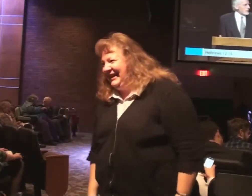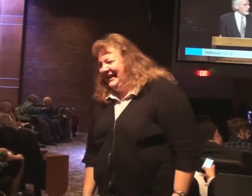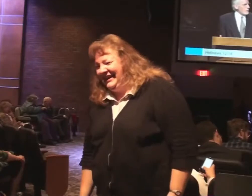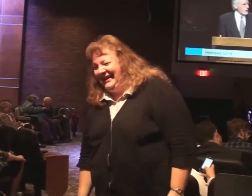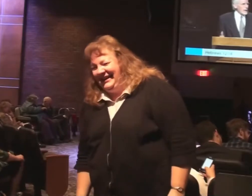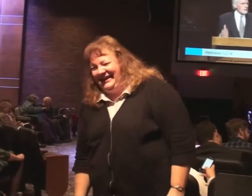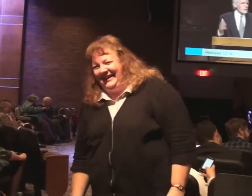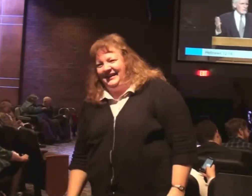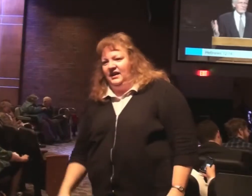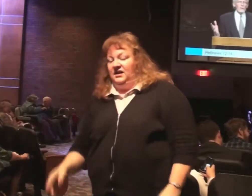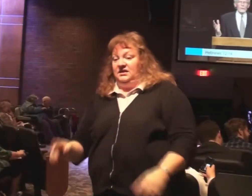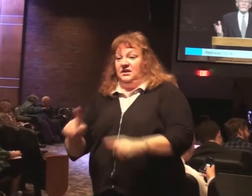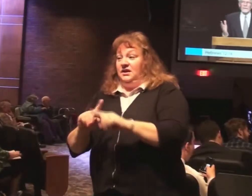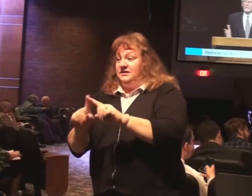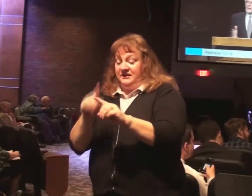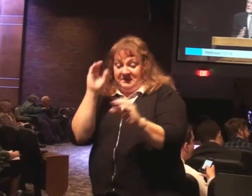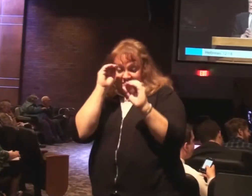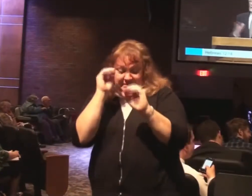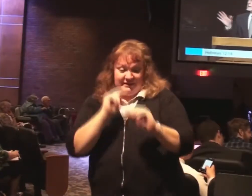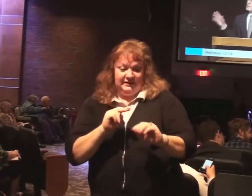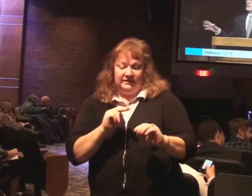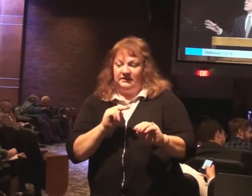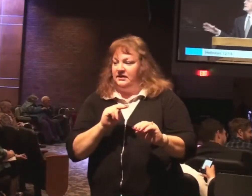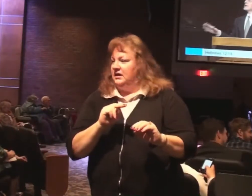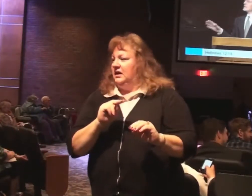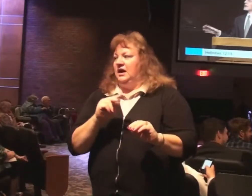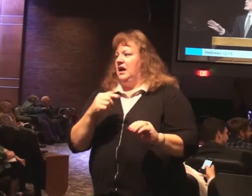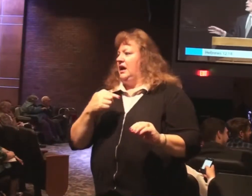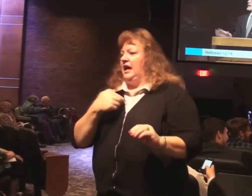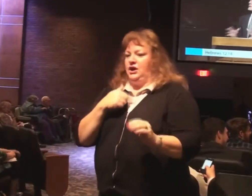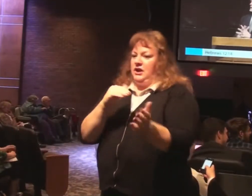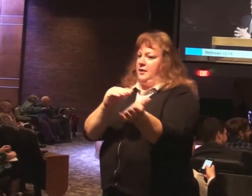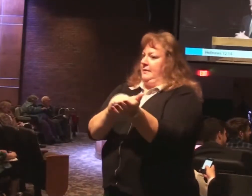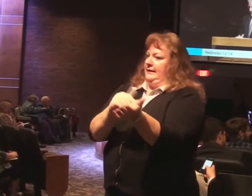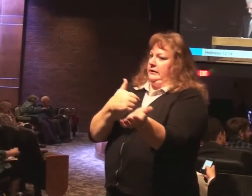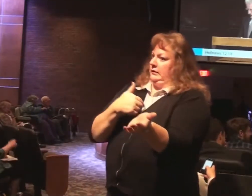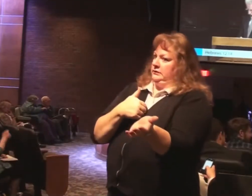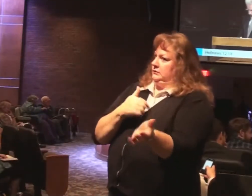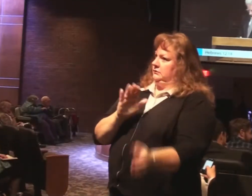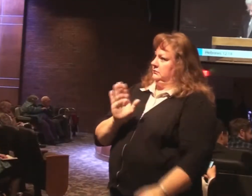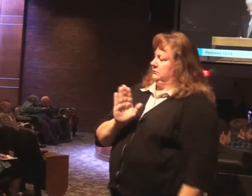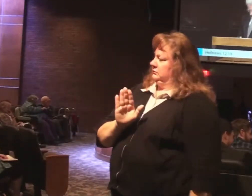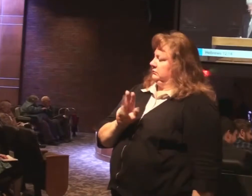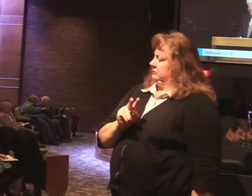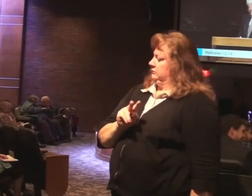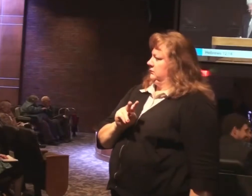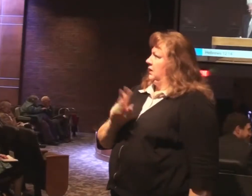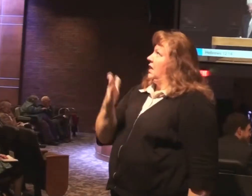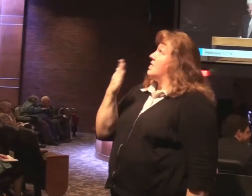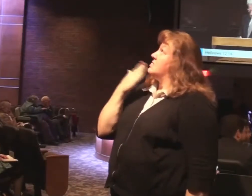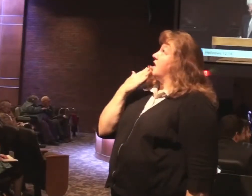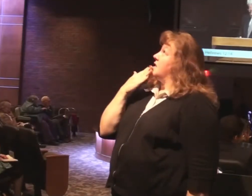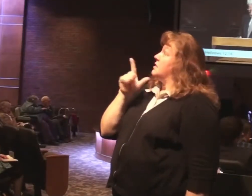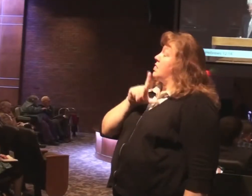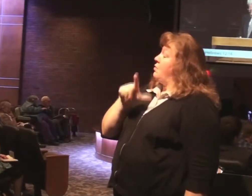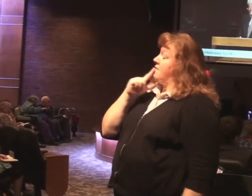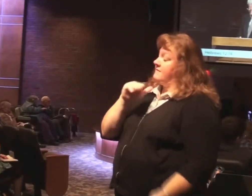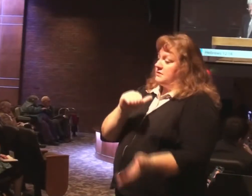Everybody has a different view of these things. I could never have been a medical doctor. I thank the Lord for them. But not me.